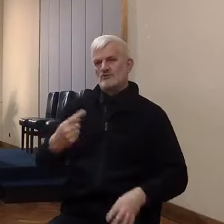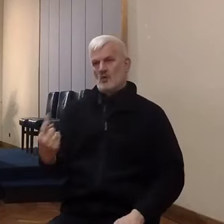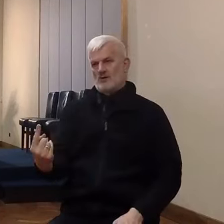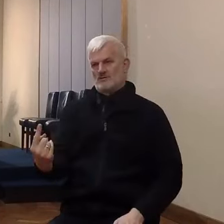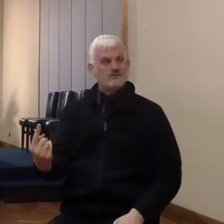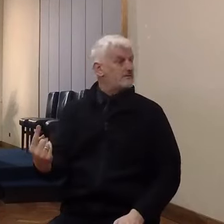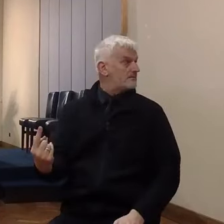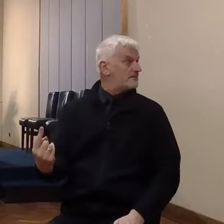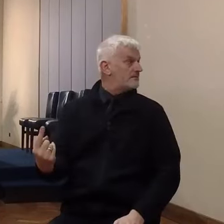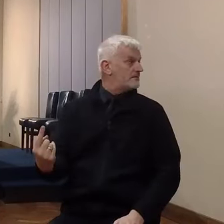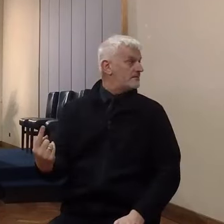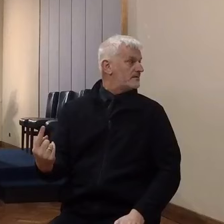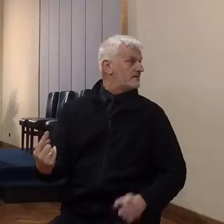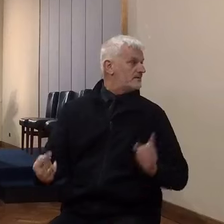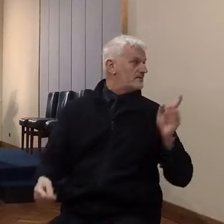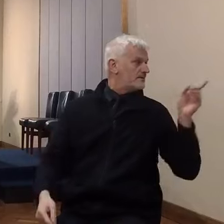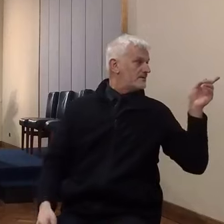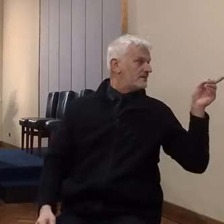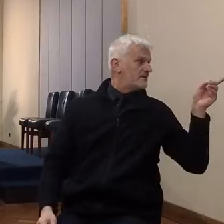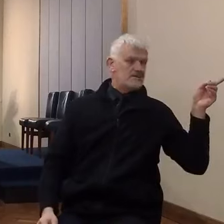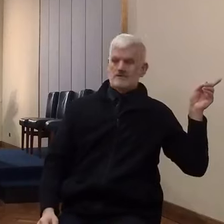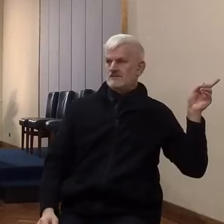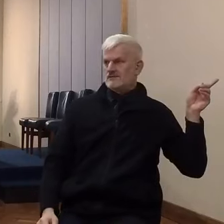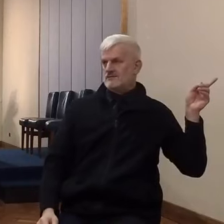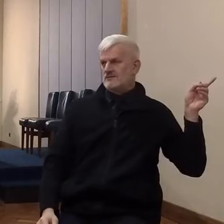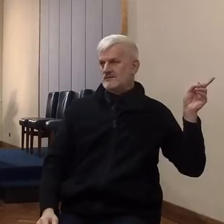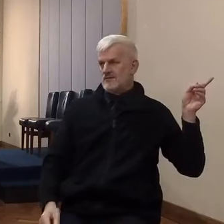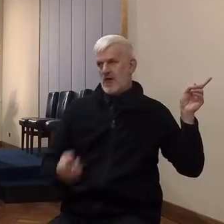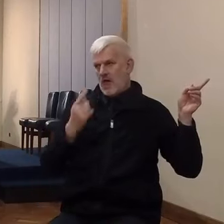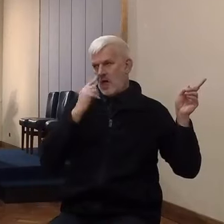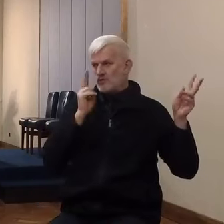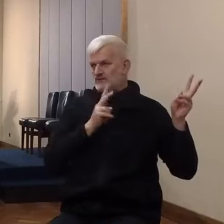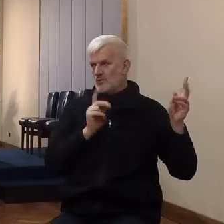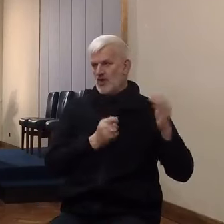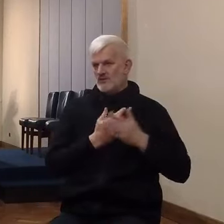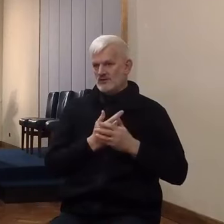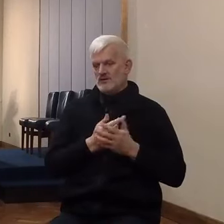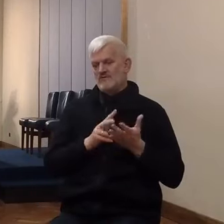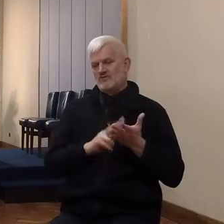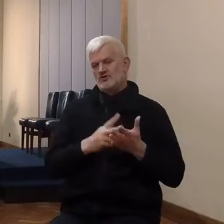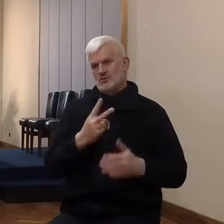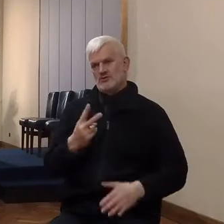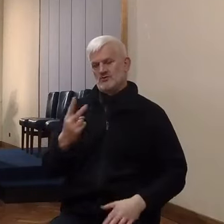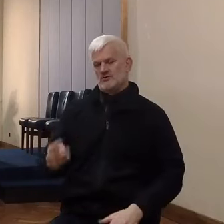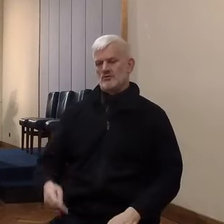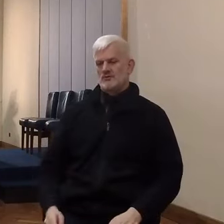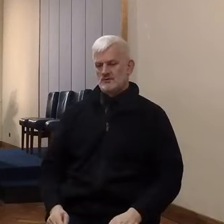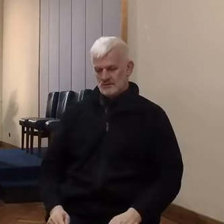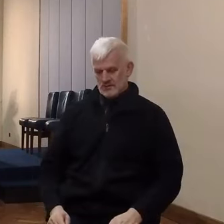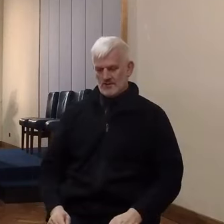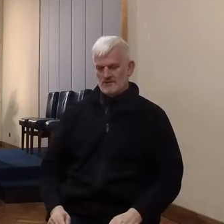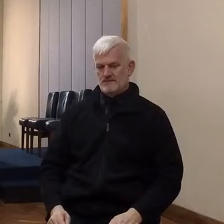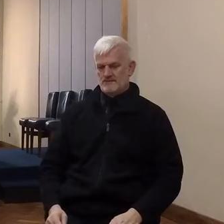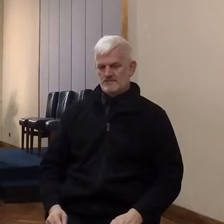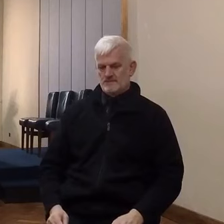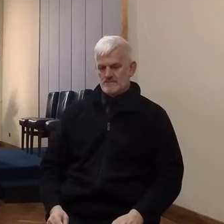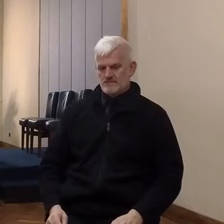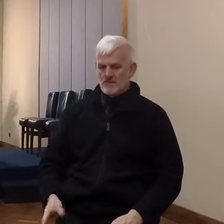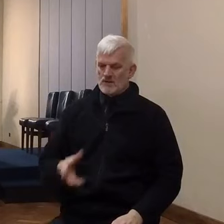what was going on. In Deuteronomy chapter 1, and verse 22, Moses recalls, saying to the